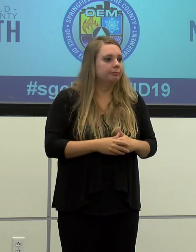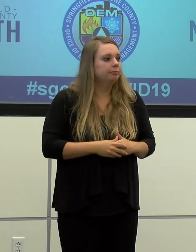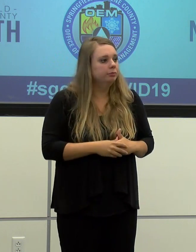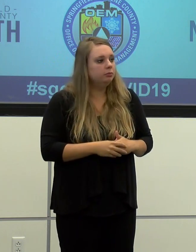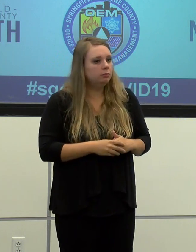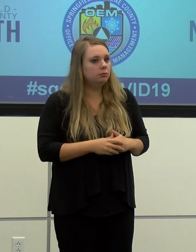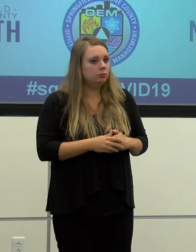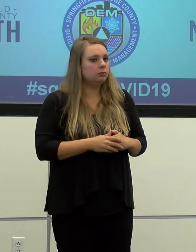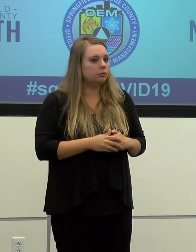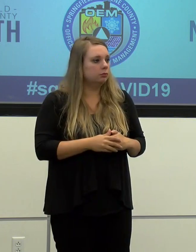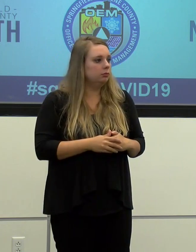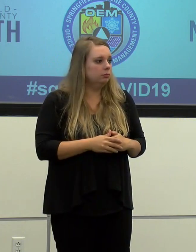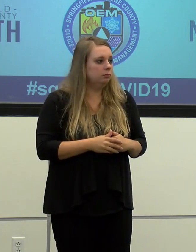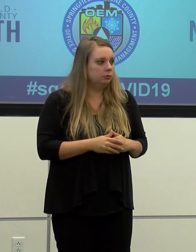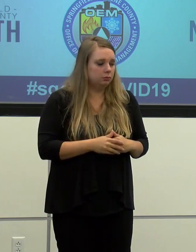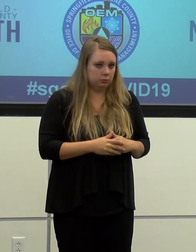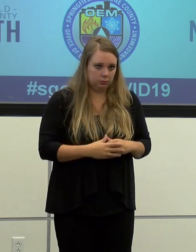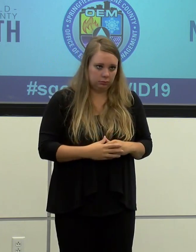Uh,